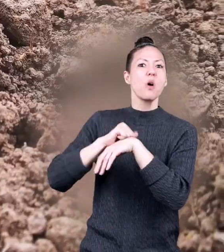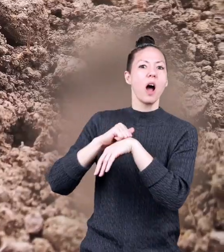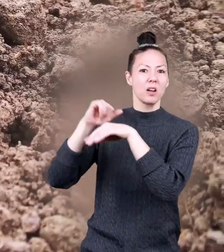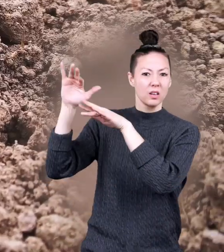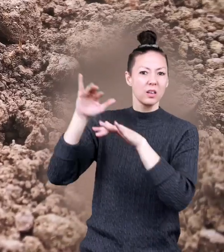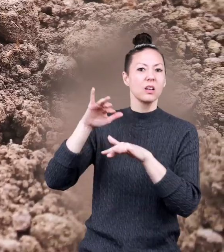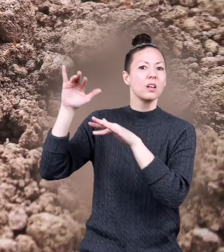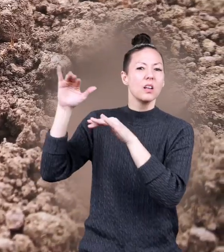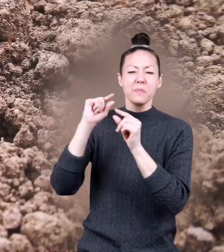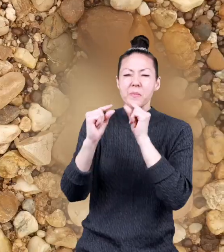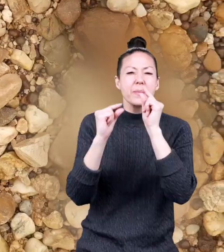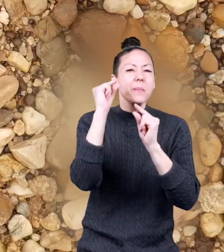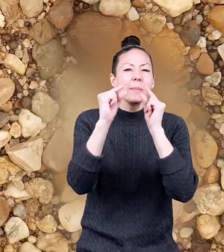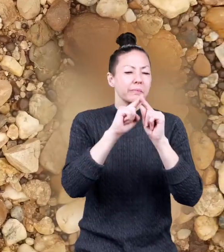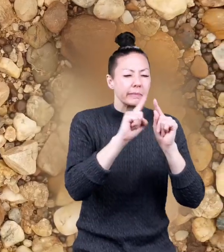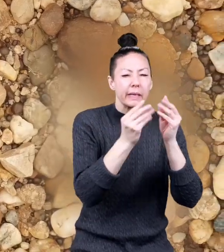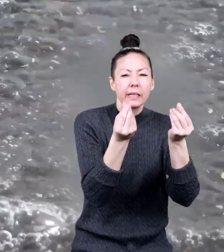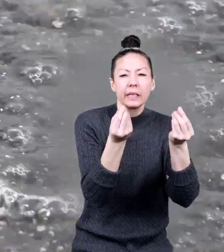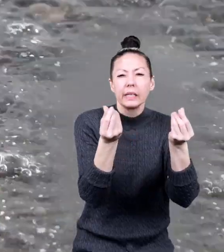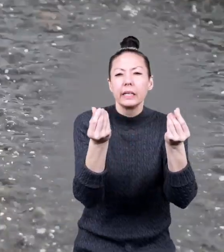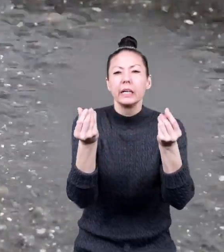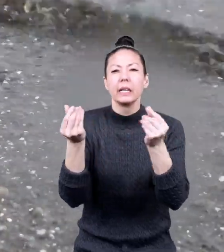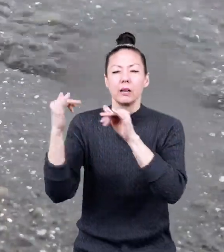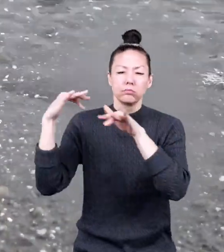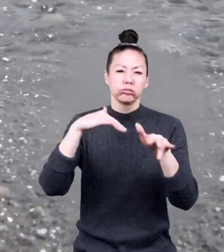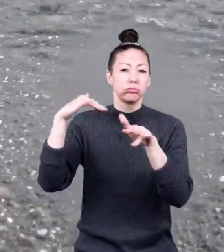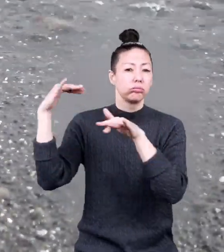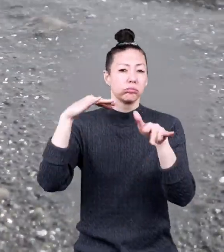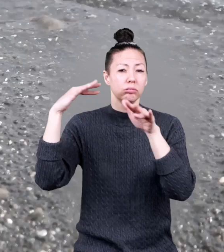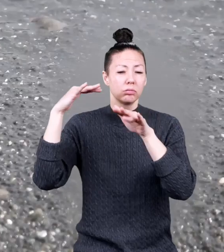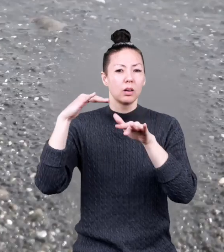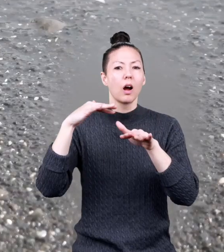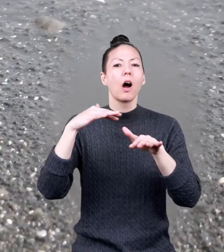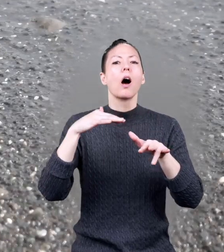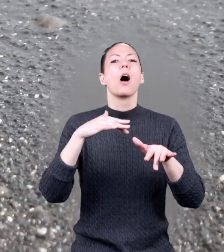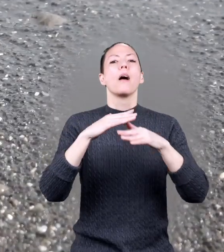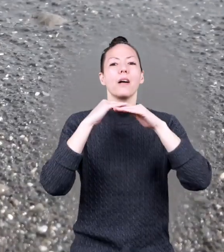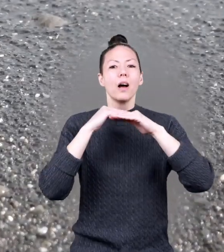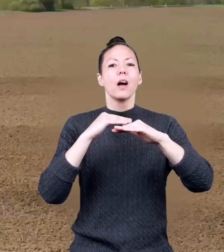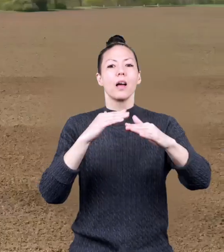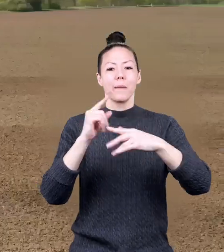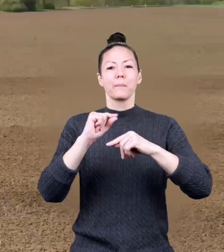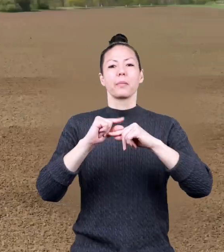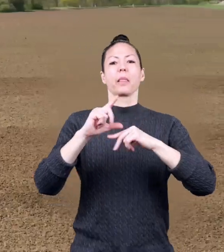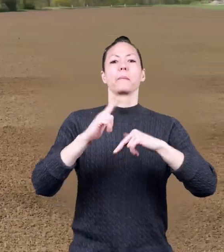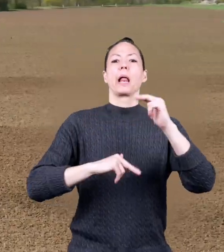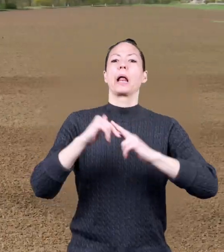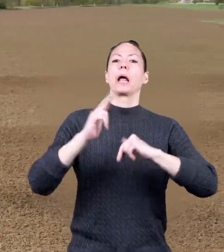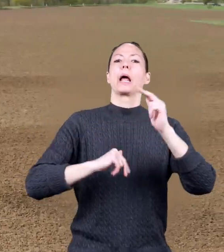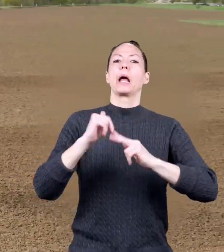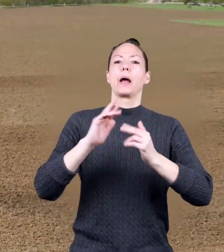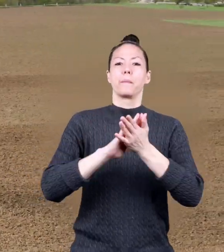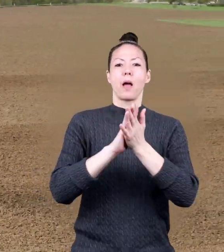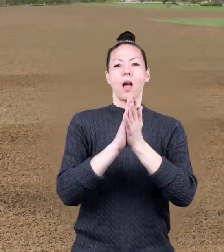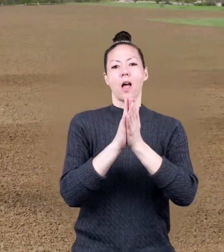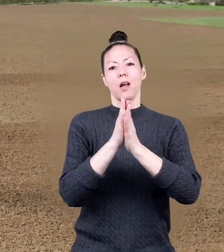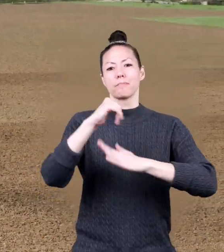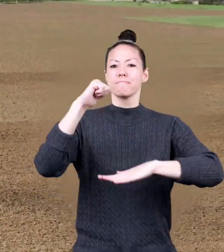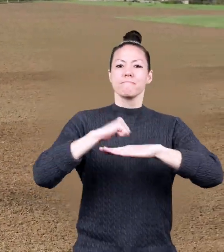Bits of dirt, rock, and sediment find their way down, and when these layers build up, planes are formed.